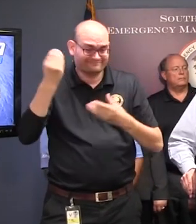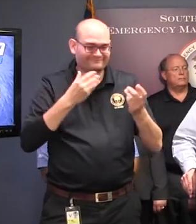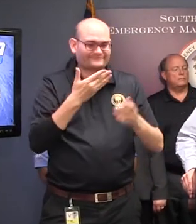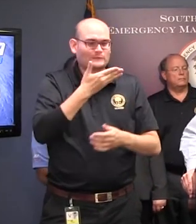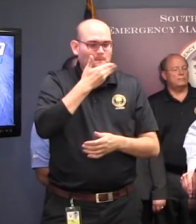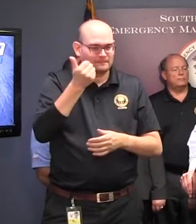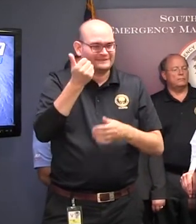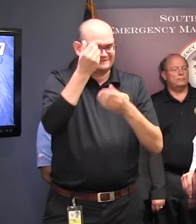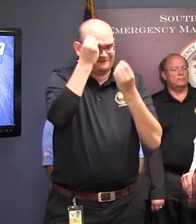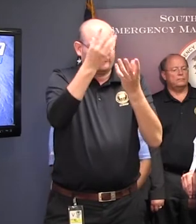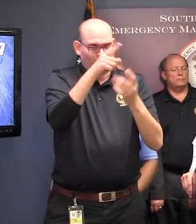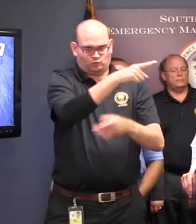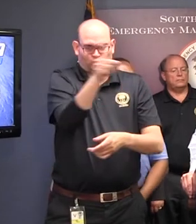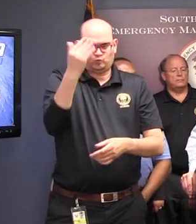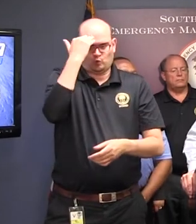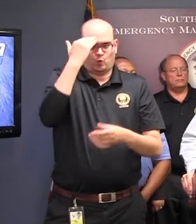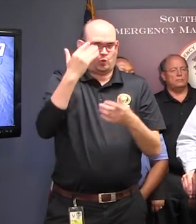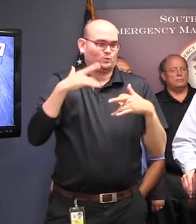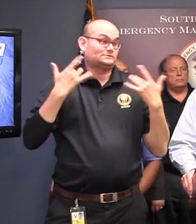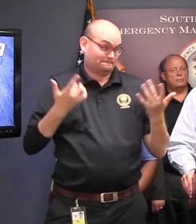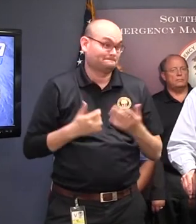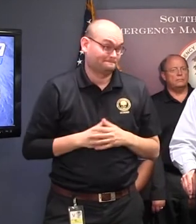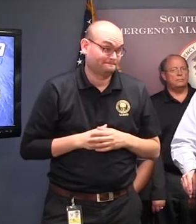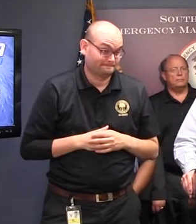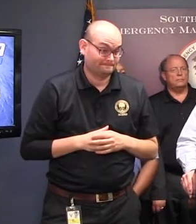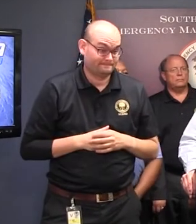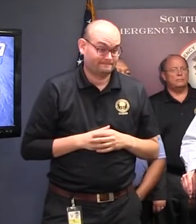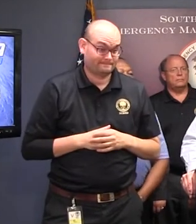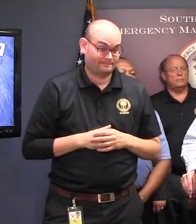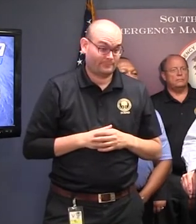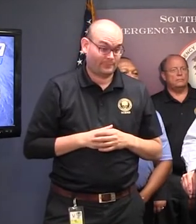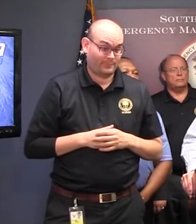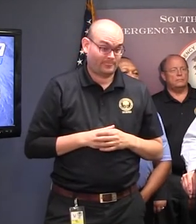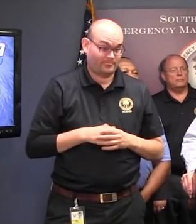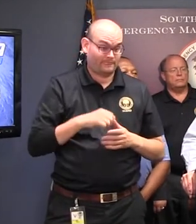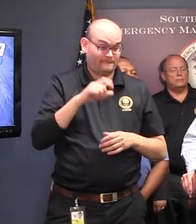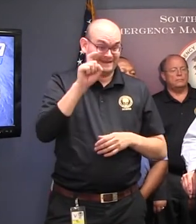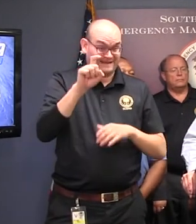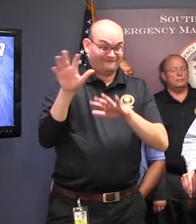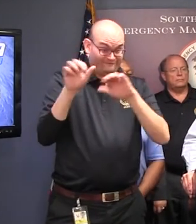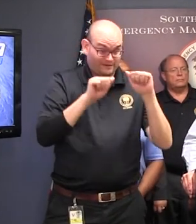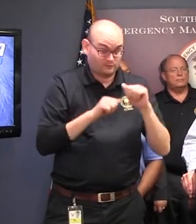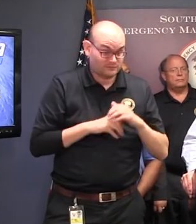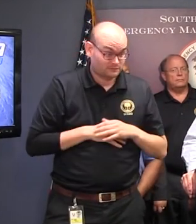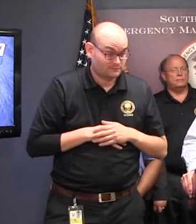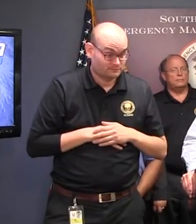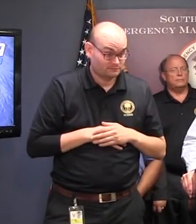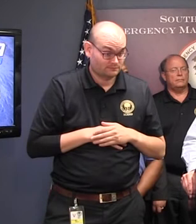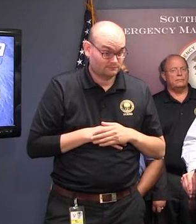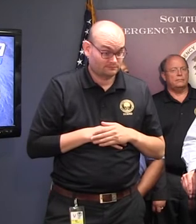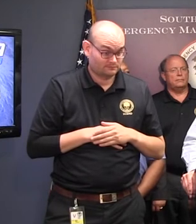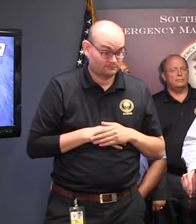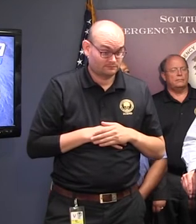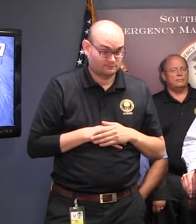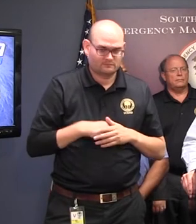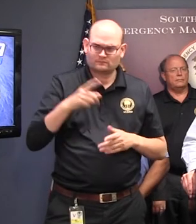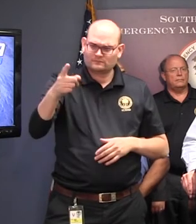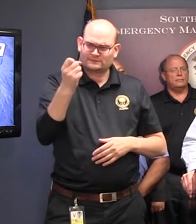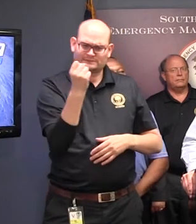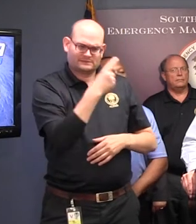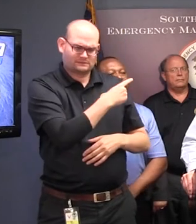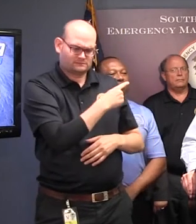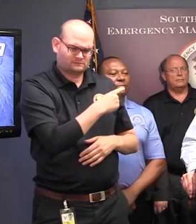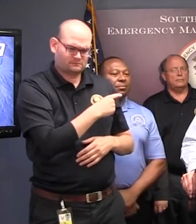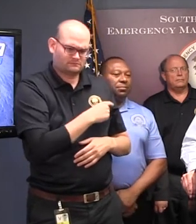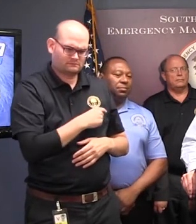everybody take a look at those signs and follow them. Governor, when did the timeline for